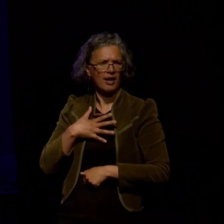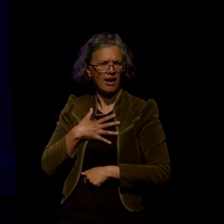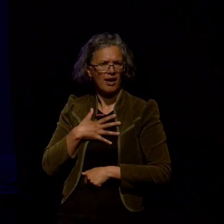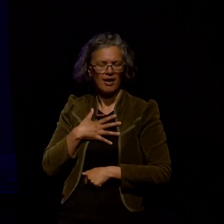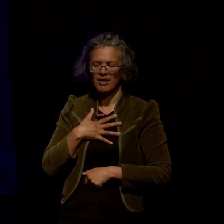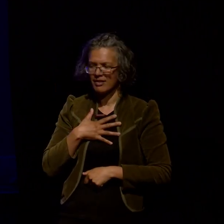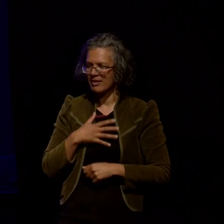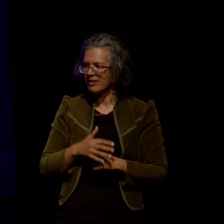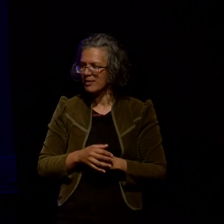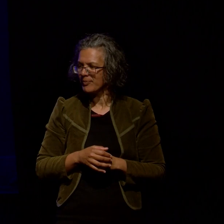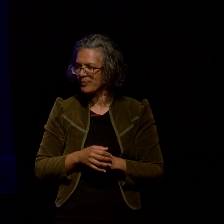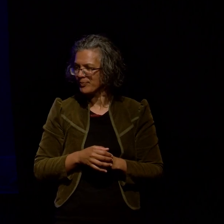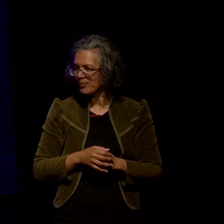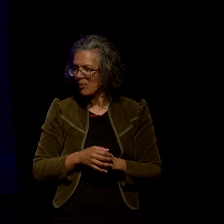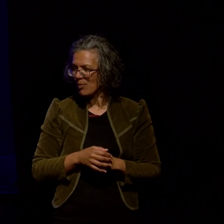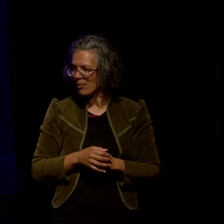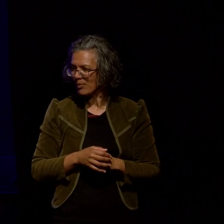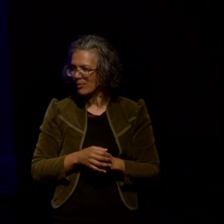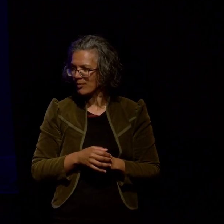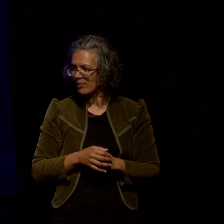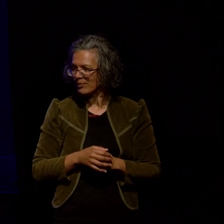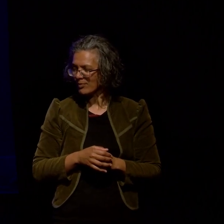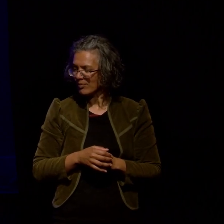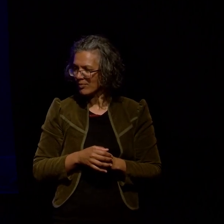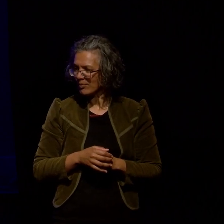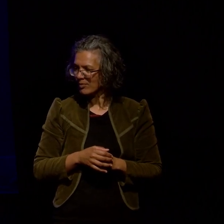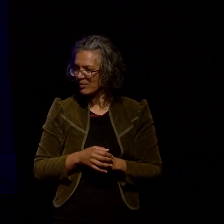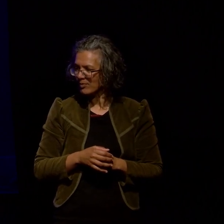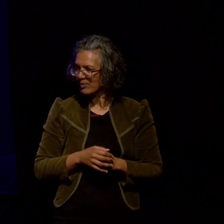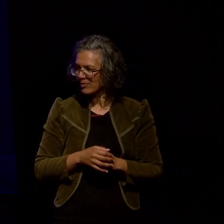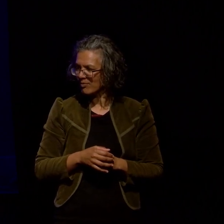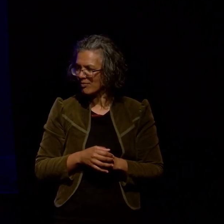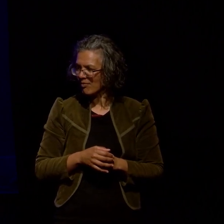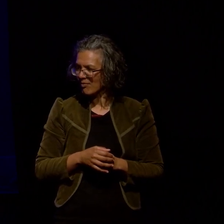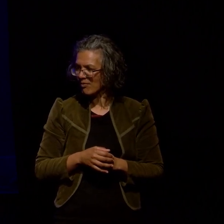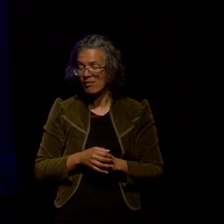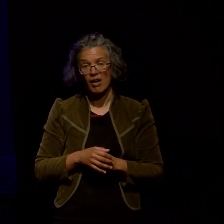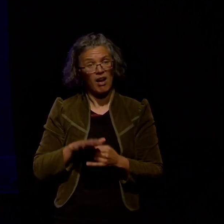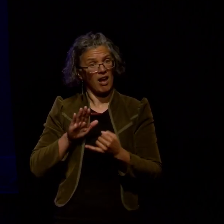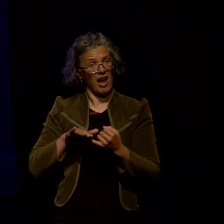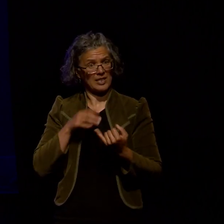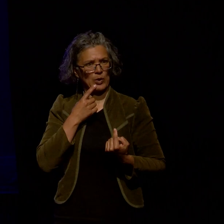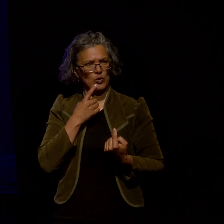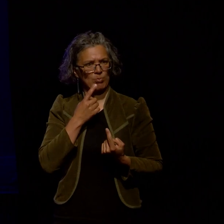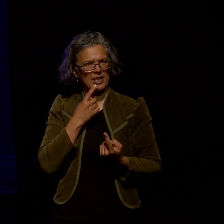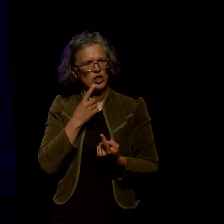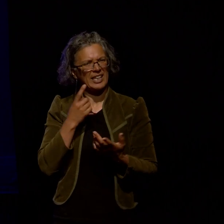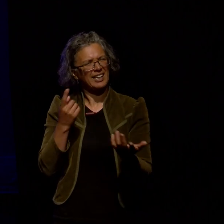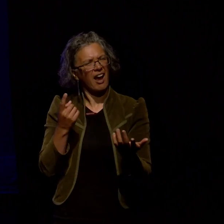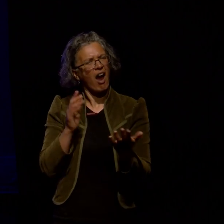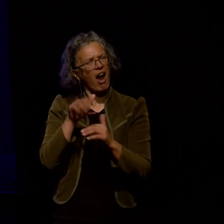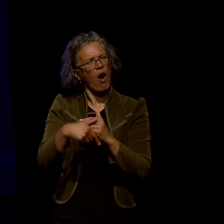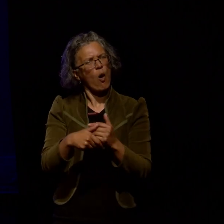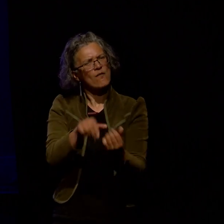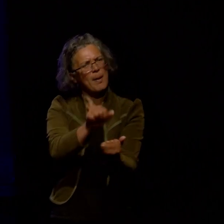and the final thing yeah I'll just mention this quickly because it was quite interesting was actually a decision around paper stock